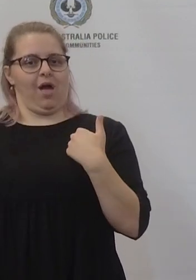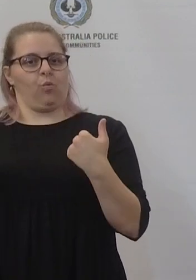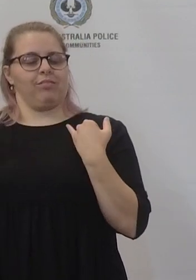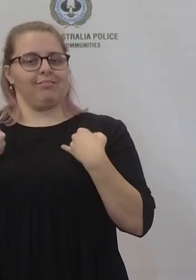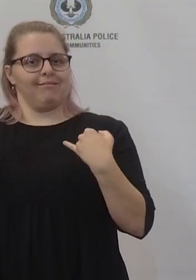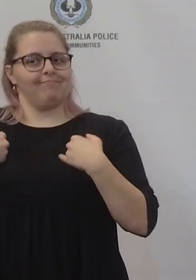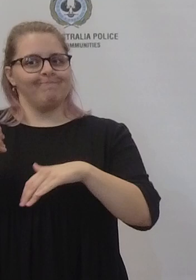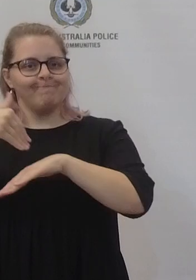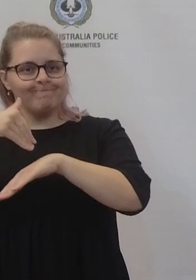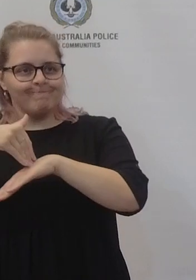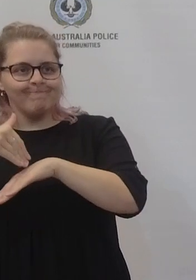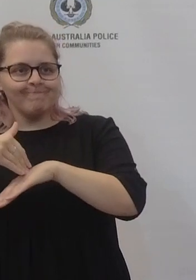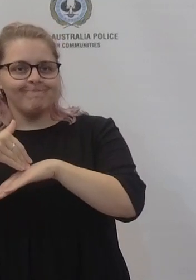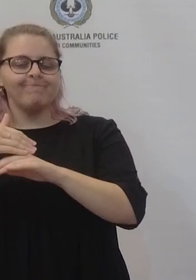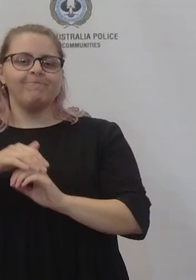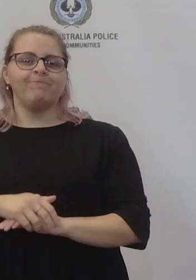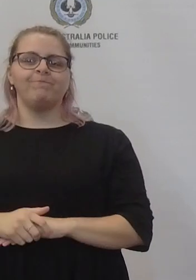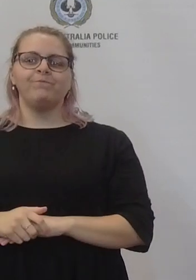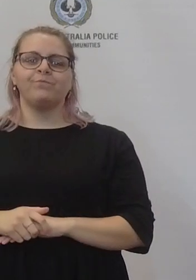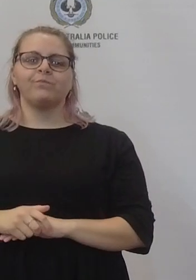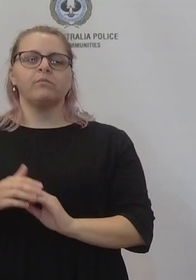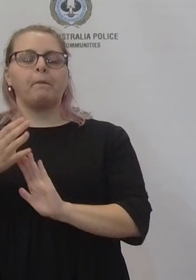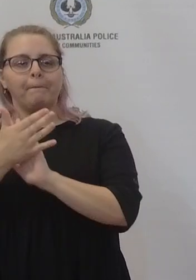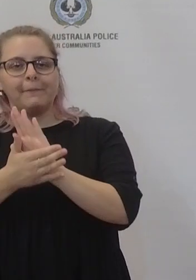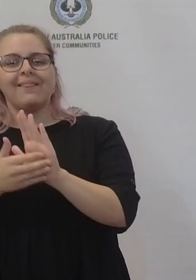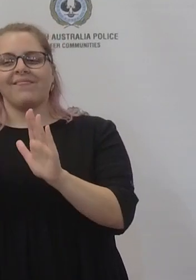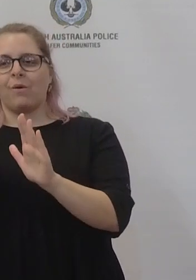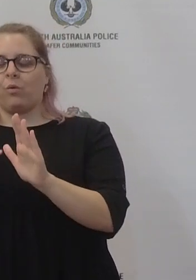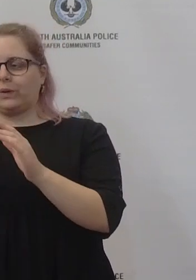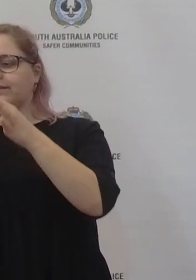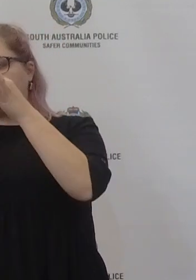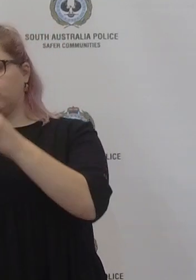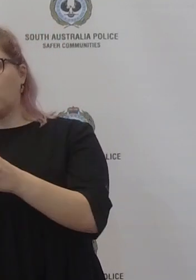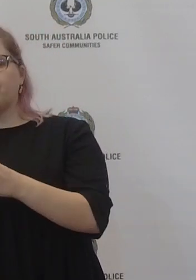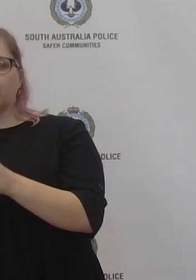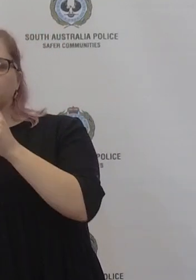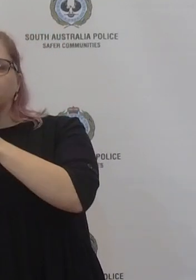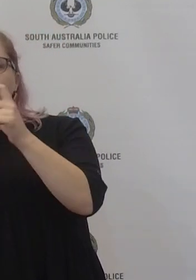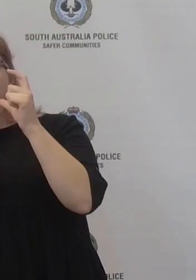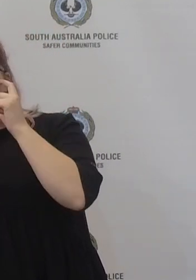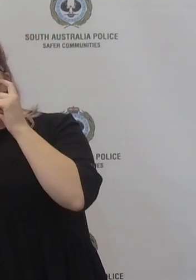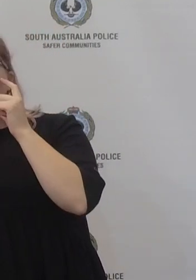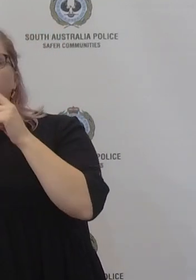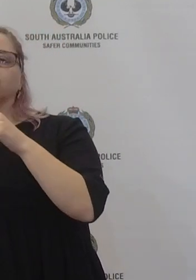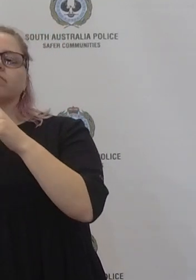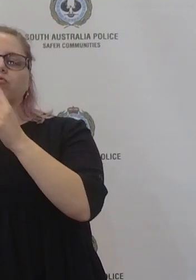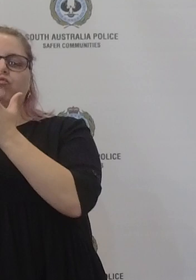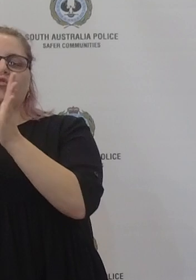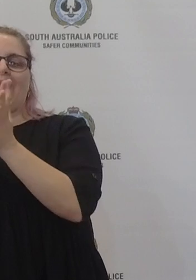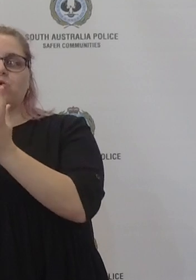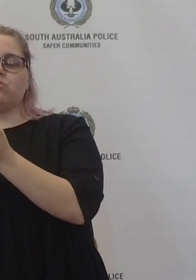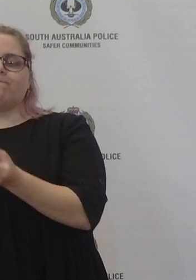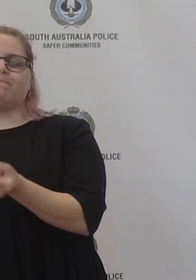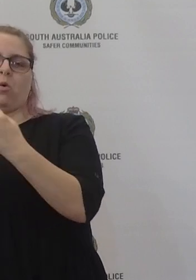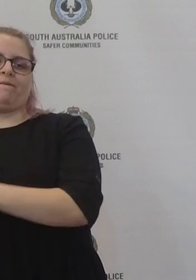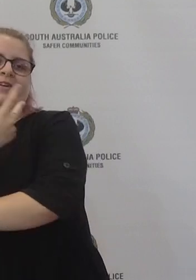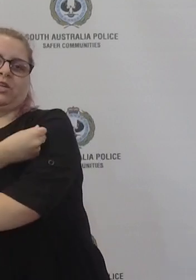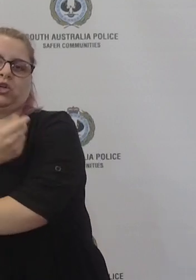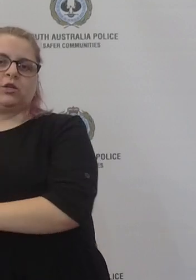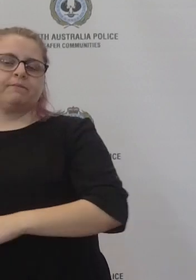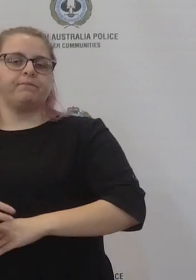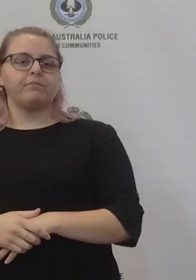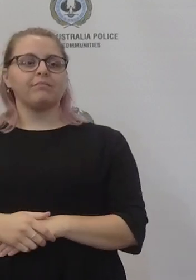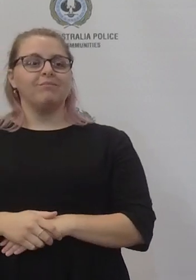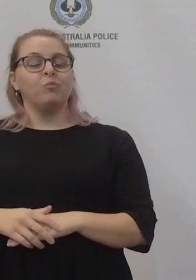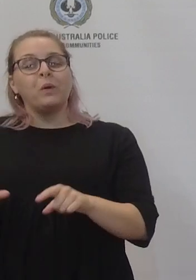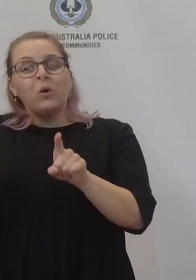we've put in these arrangements the uh the mask wearing and the daily rapid antigen testing but also declared certain of our sites we have schools at the hospital